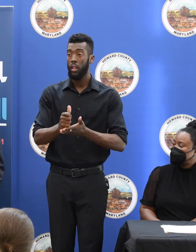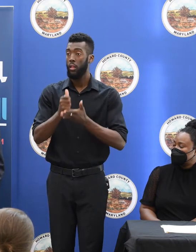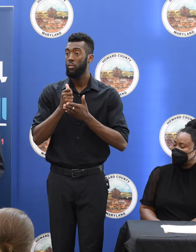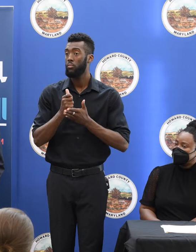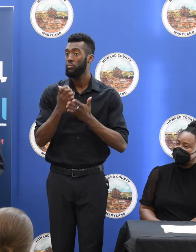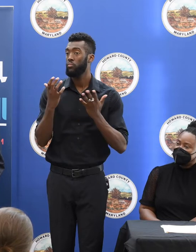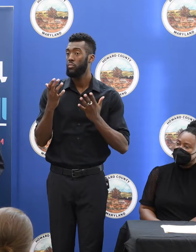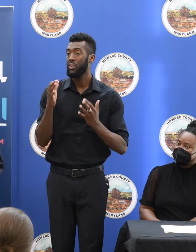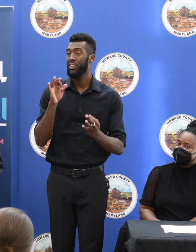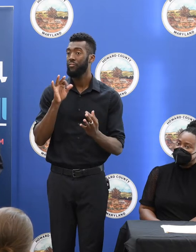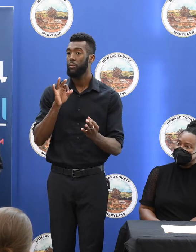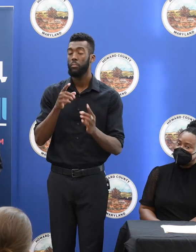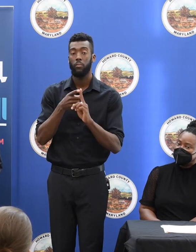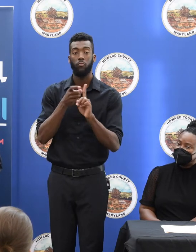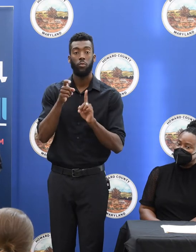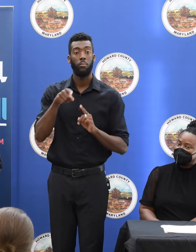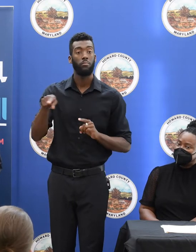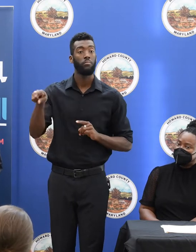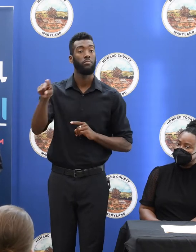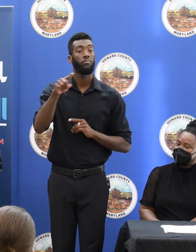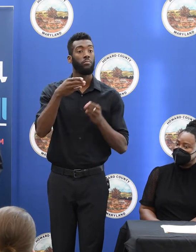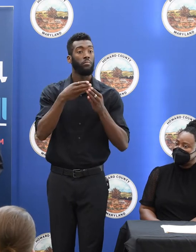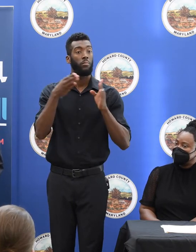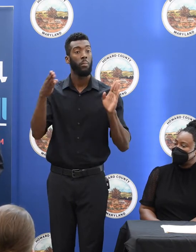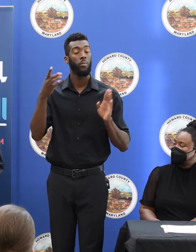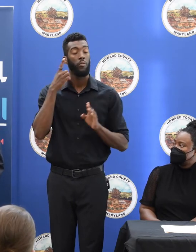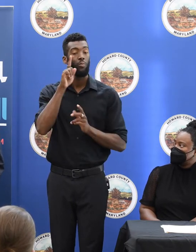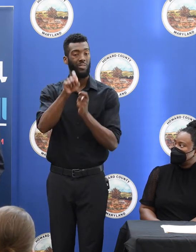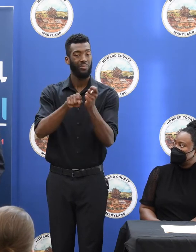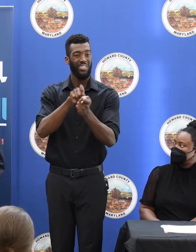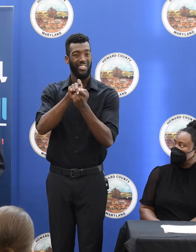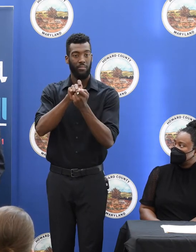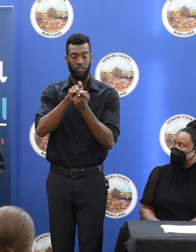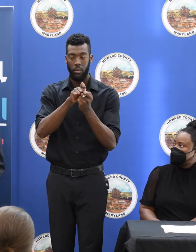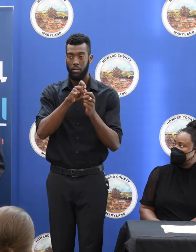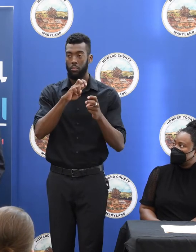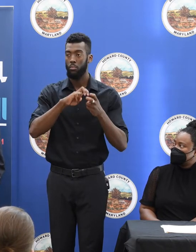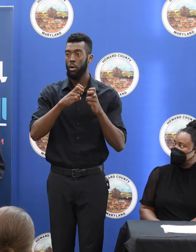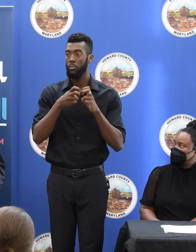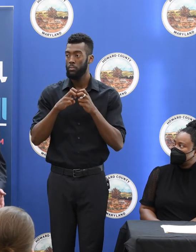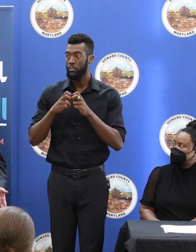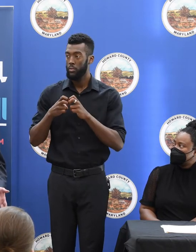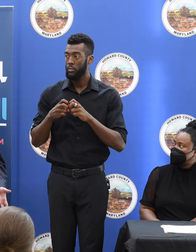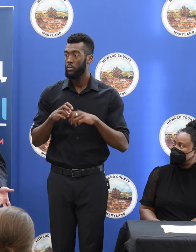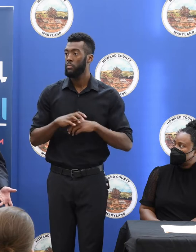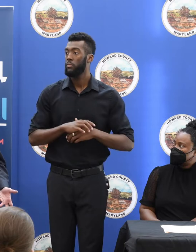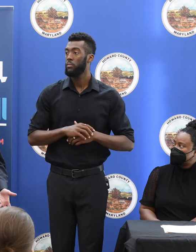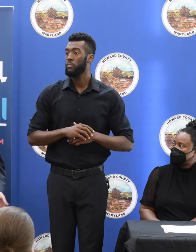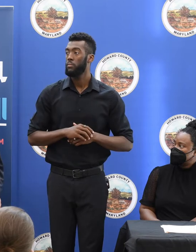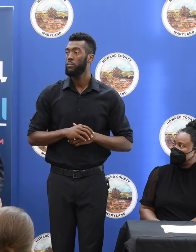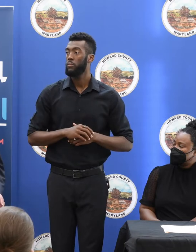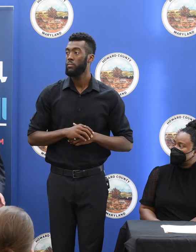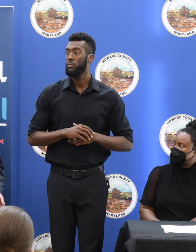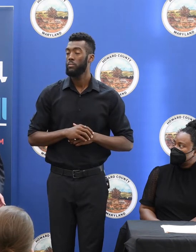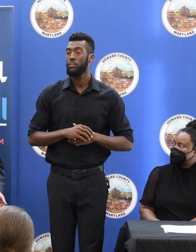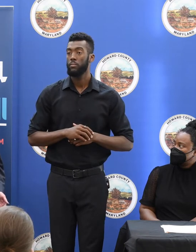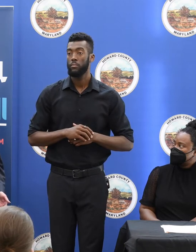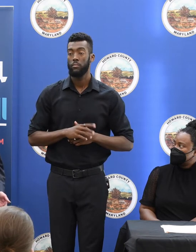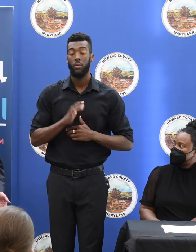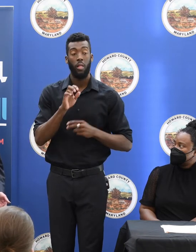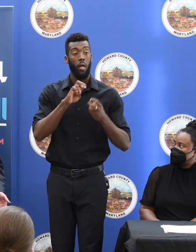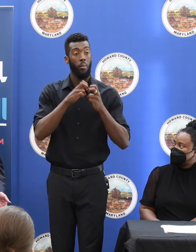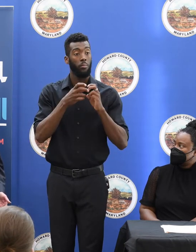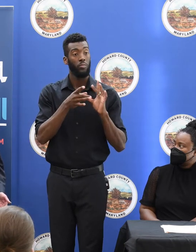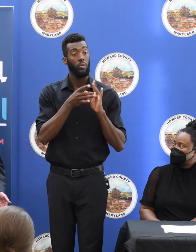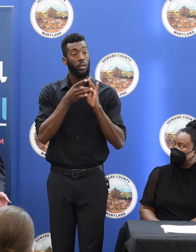getting feedback from the public on specific kinds of problems on prescription drugs that